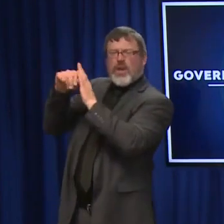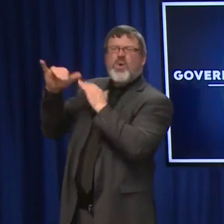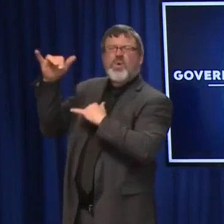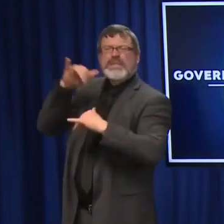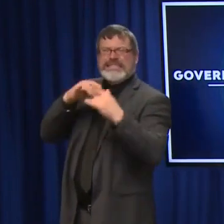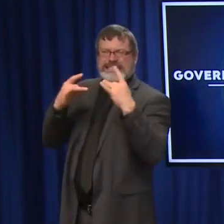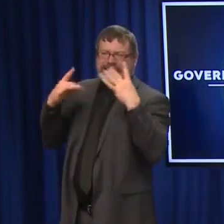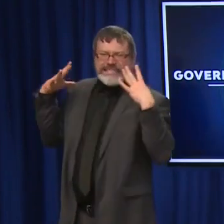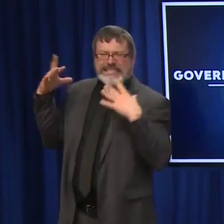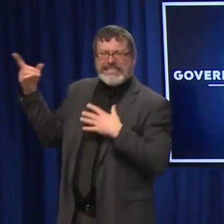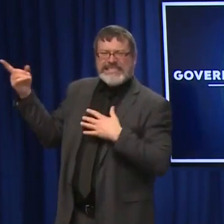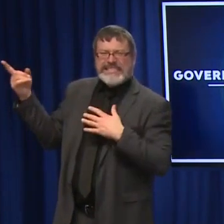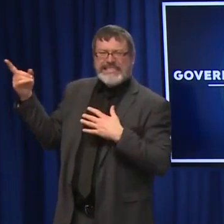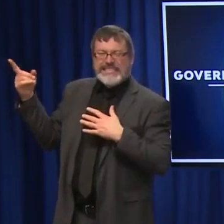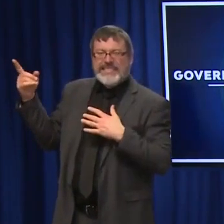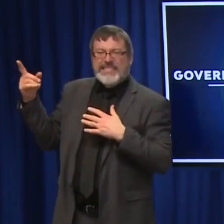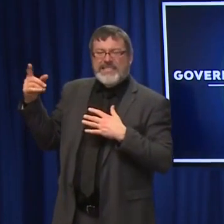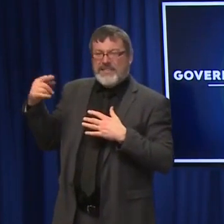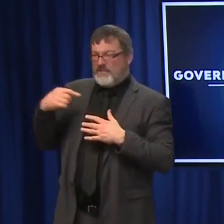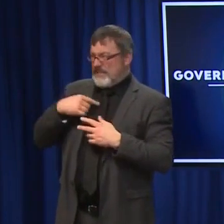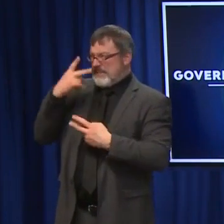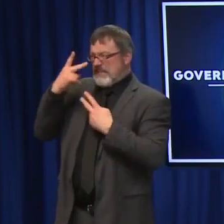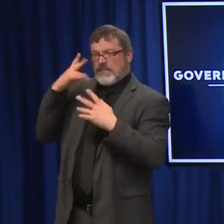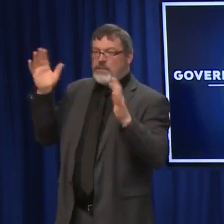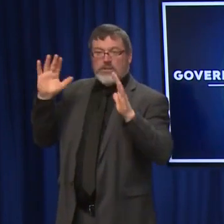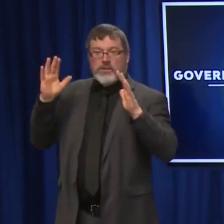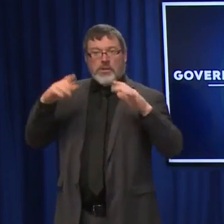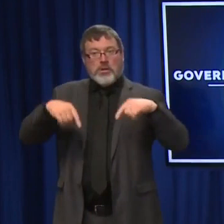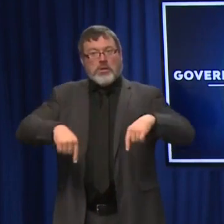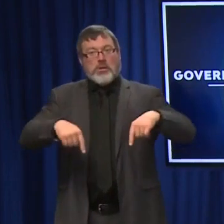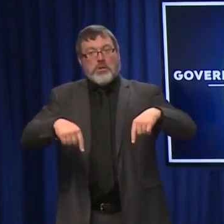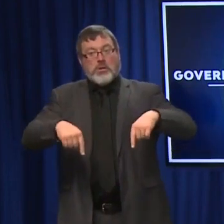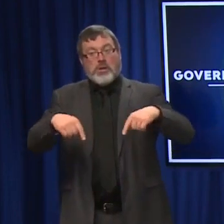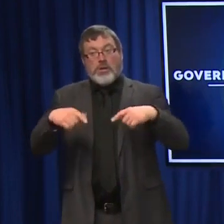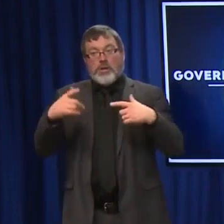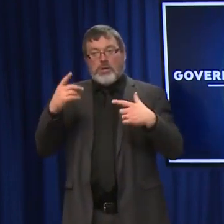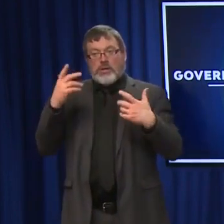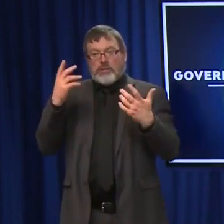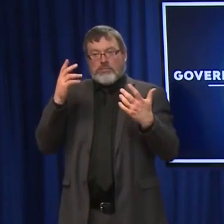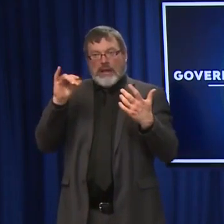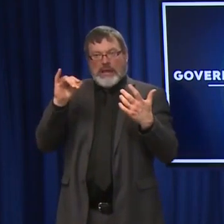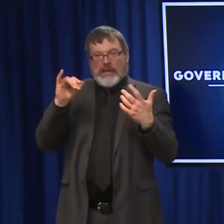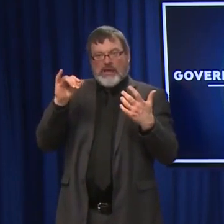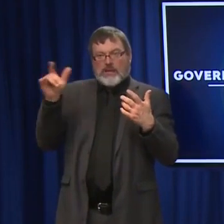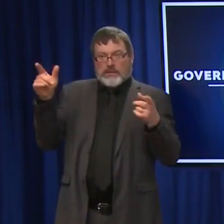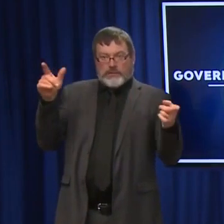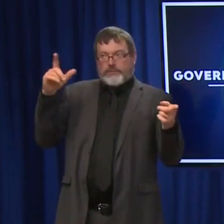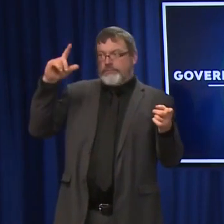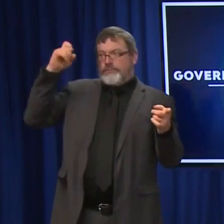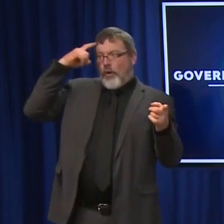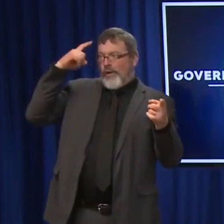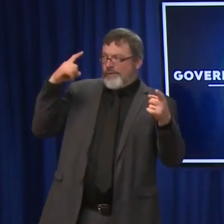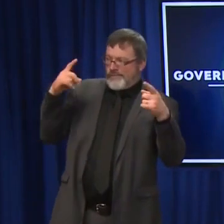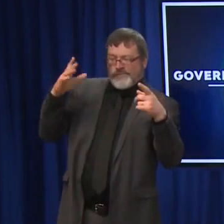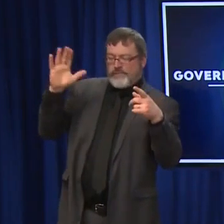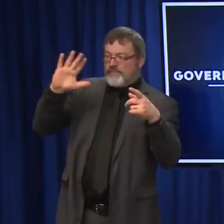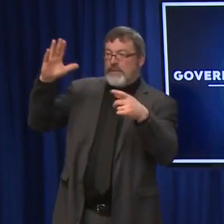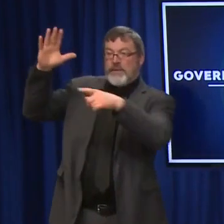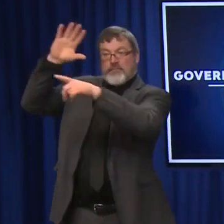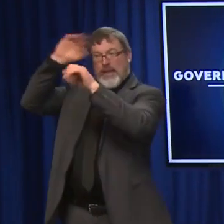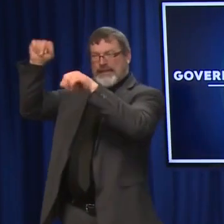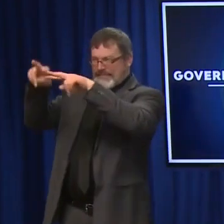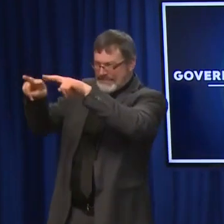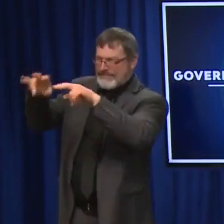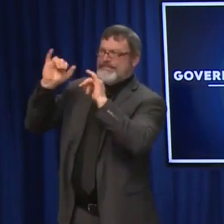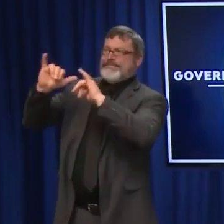Washington is seeing a higher priority, and that's where you're seeing some of those teams out of D.C. move to first. And that's fine. Everyone has issues, you know,